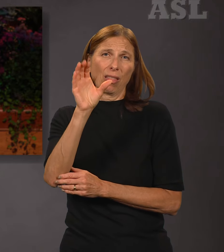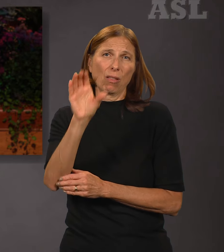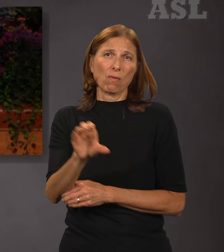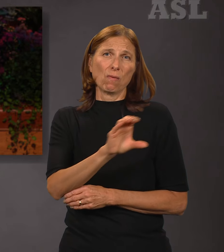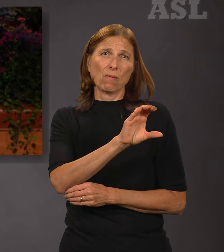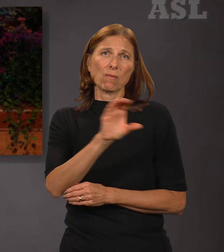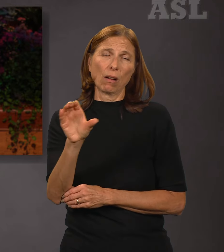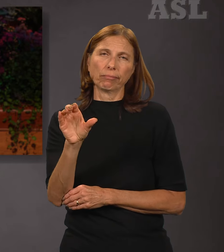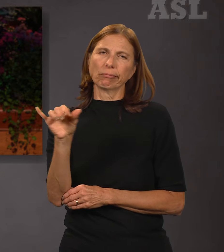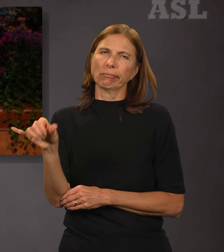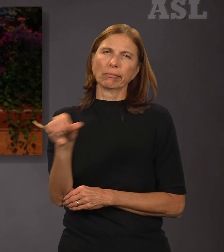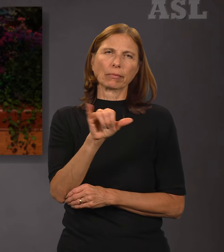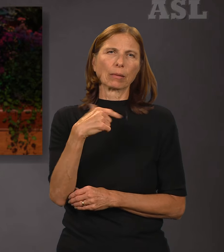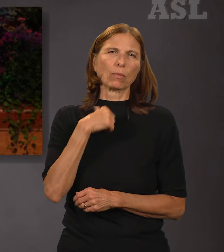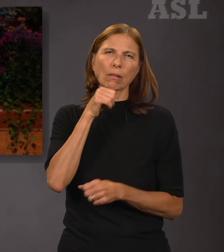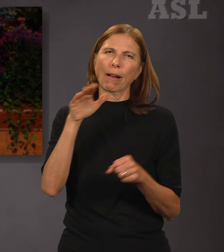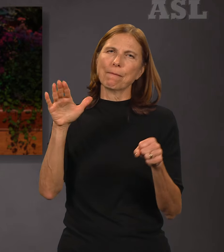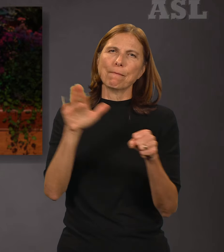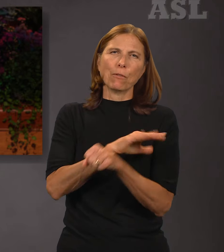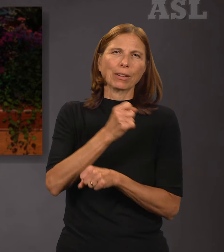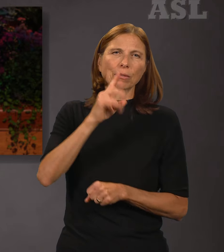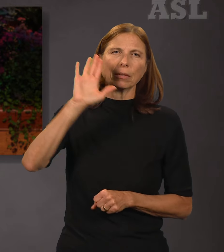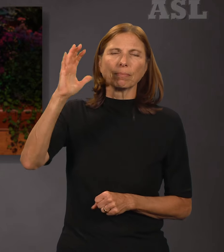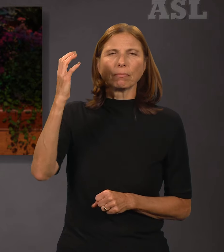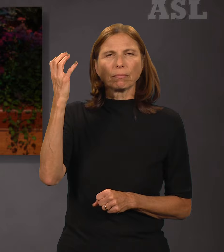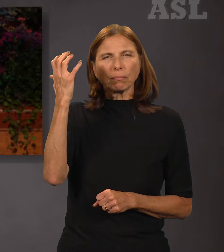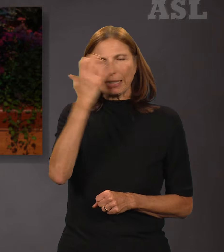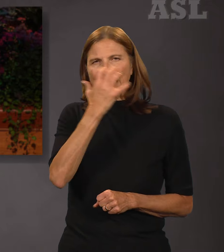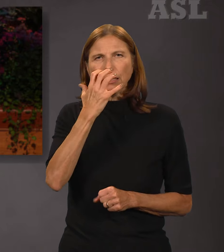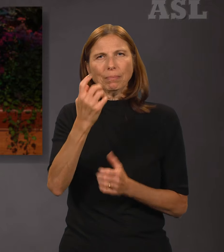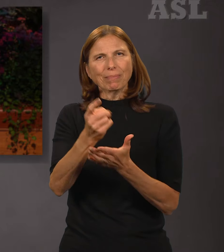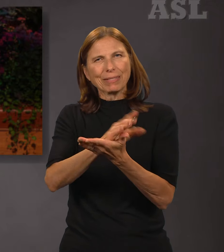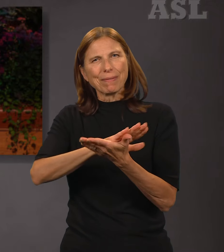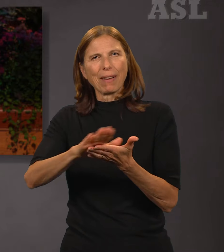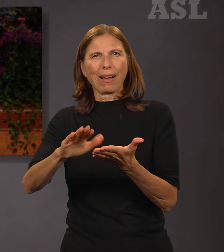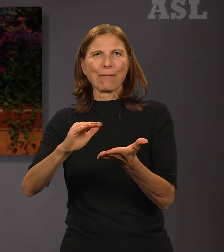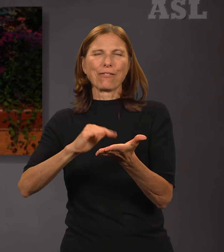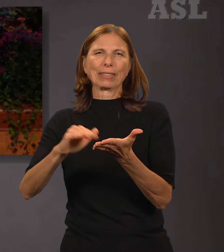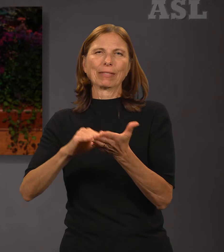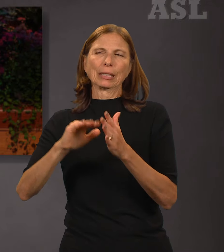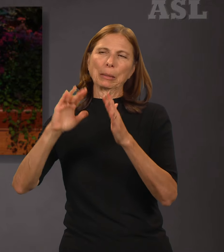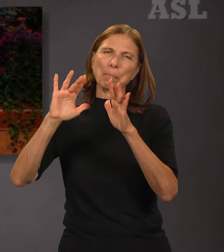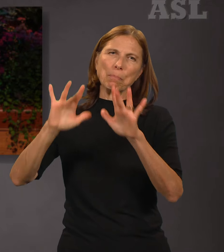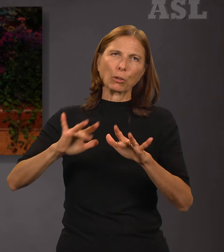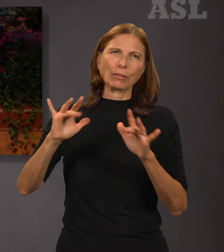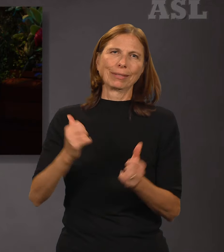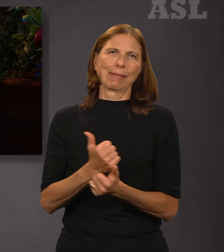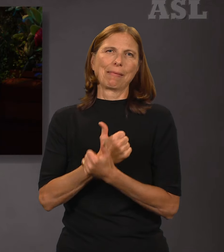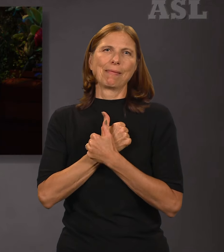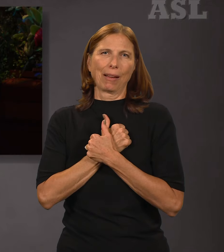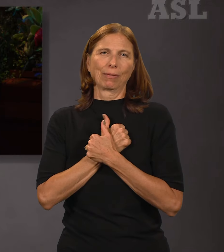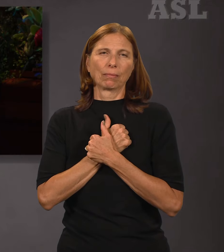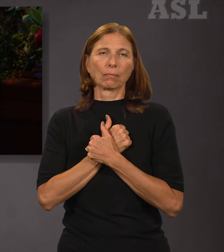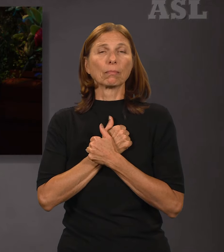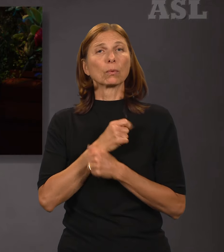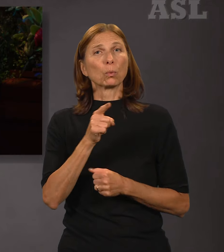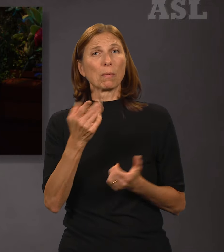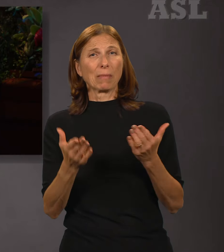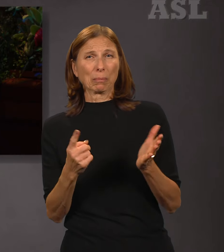bounds nor fathom the depths of His divine forgiveness, mercy, and love. You may feel at times